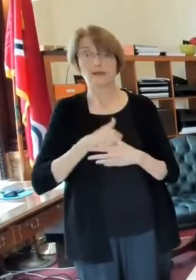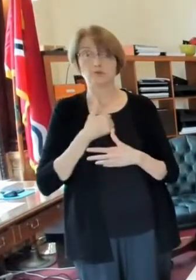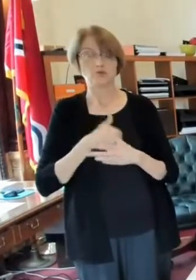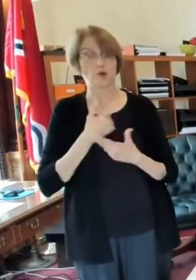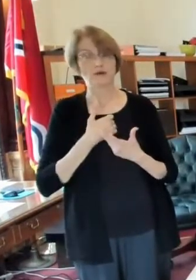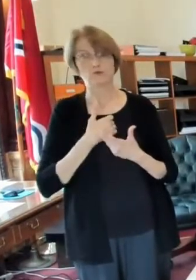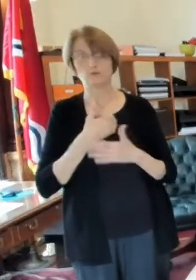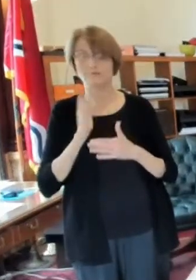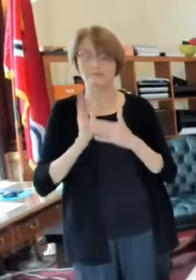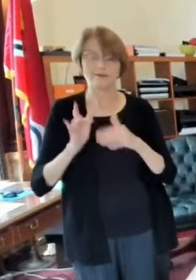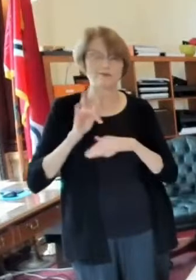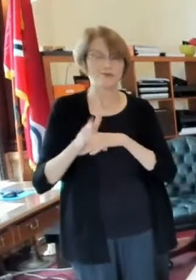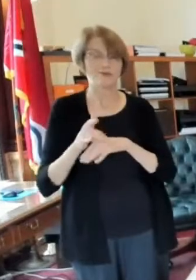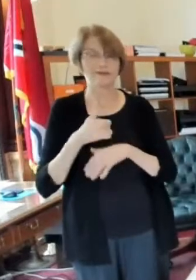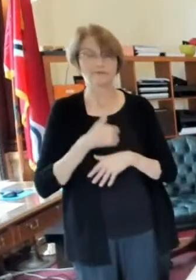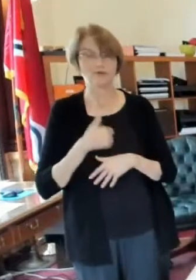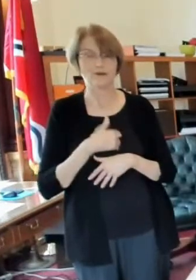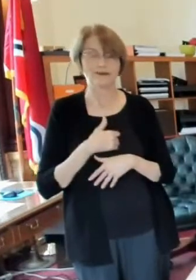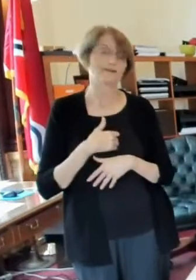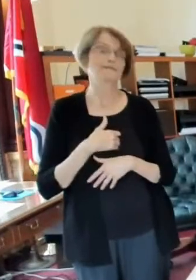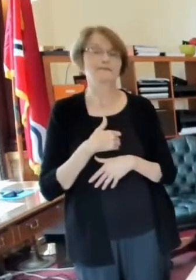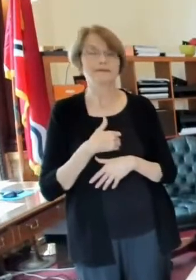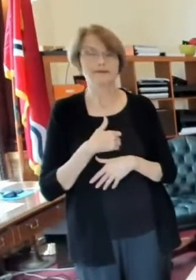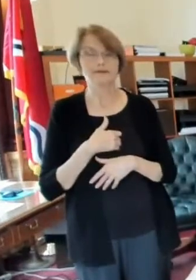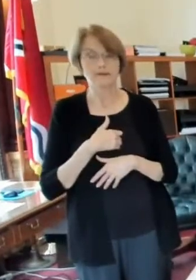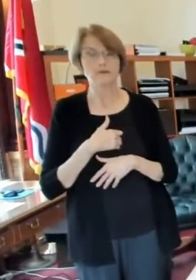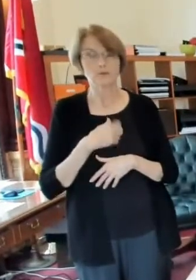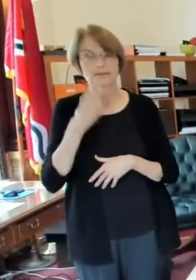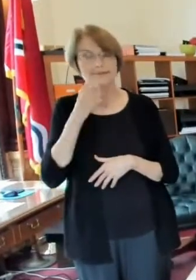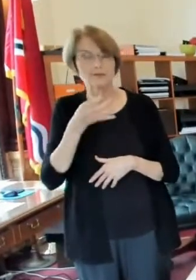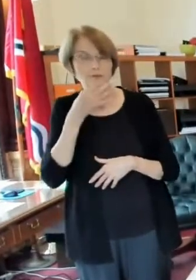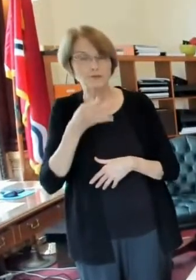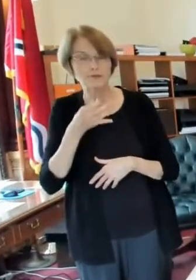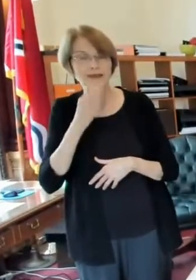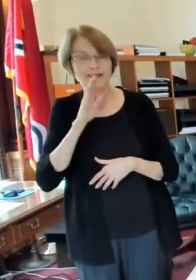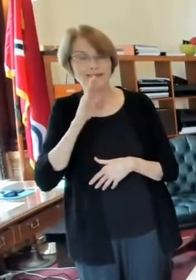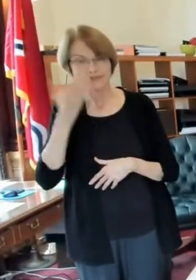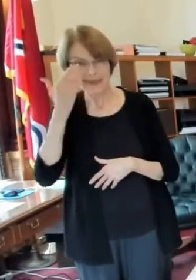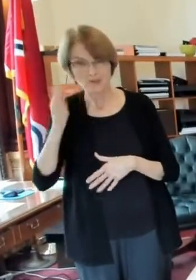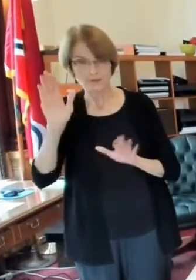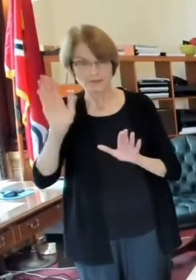bug out on you a little bit early today we'll be back at you soon thanks bye